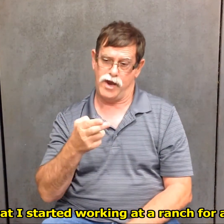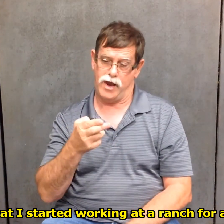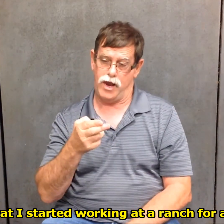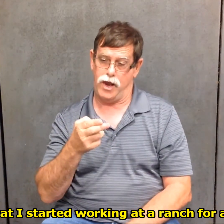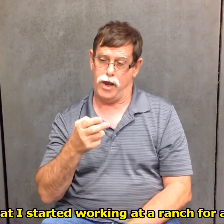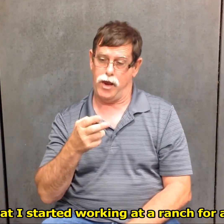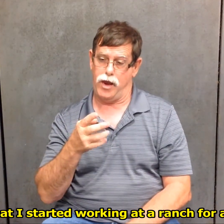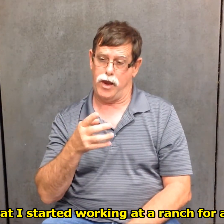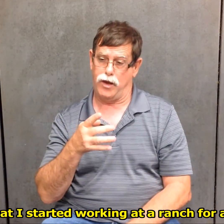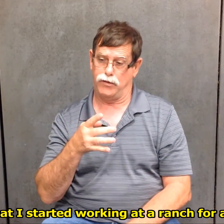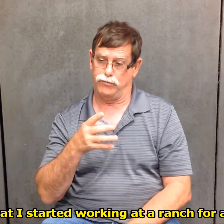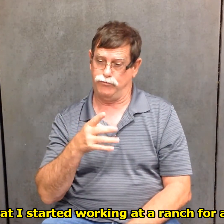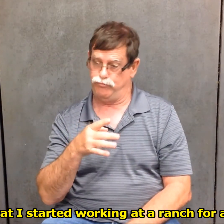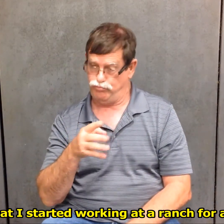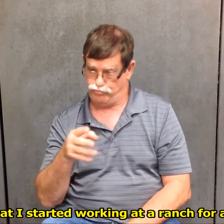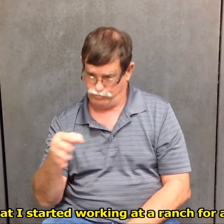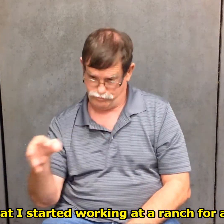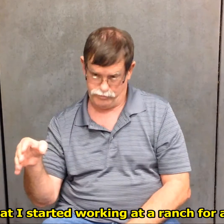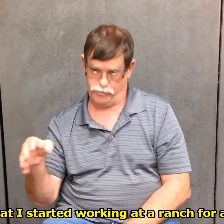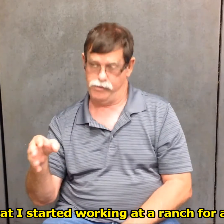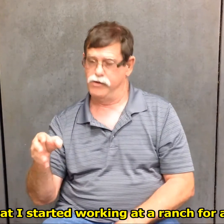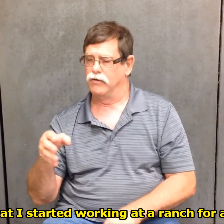After that, I started working at a ranch for a while.